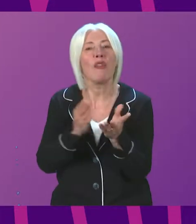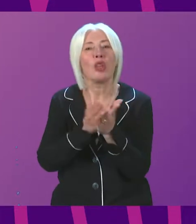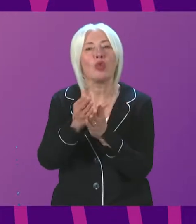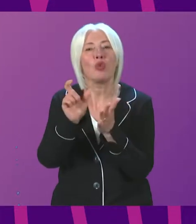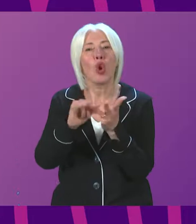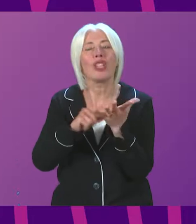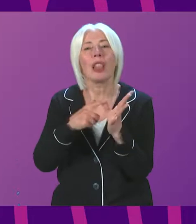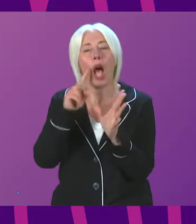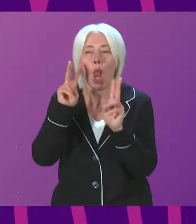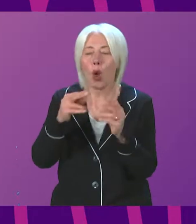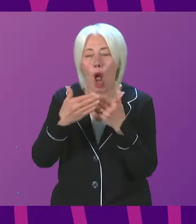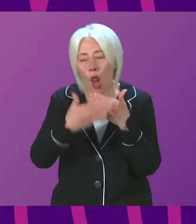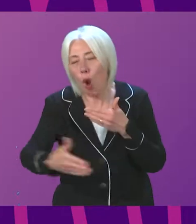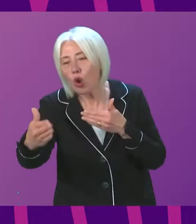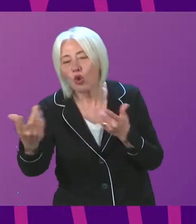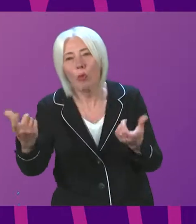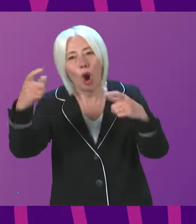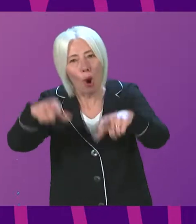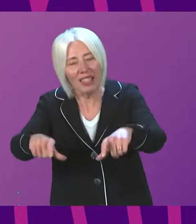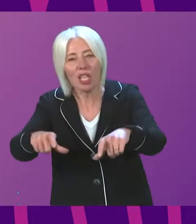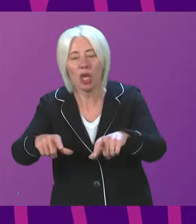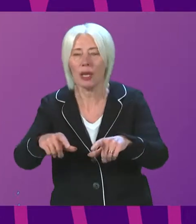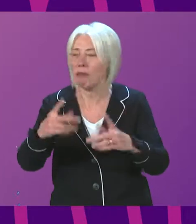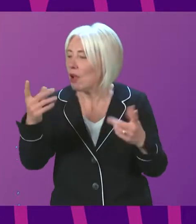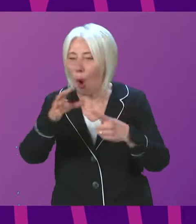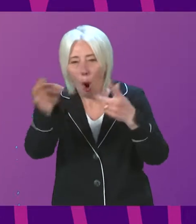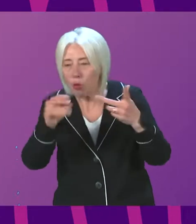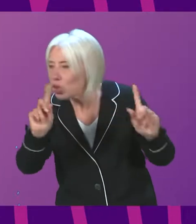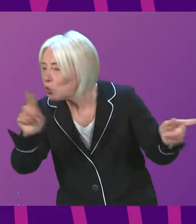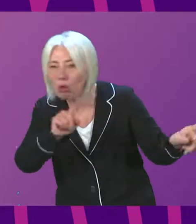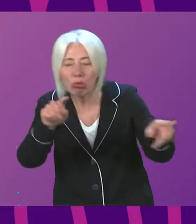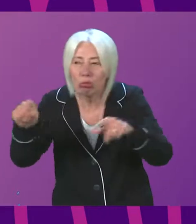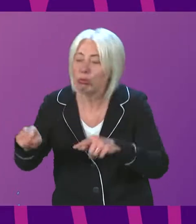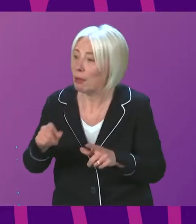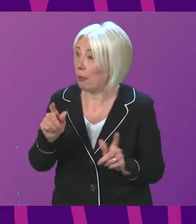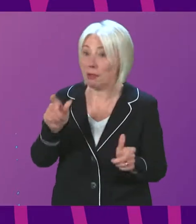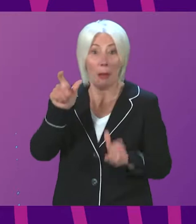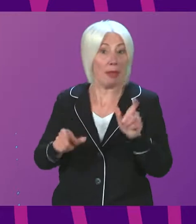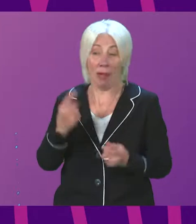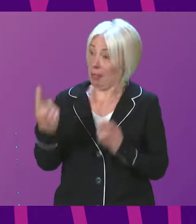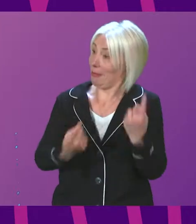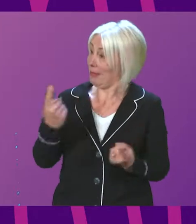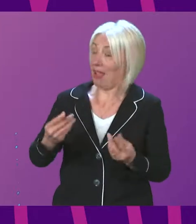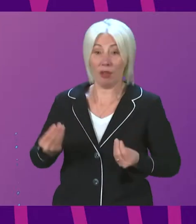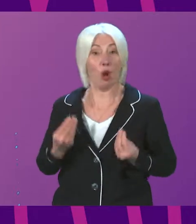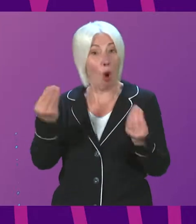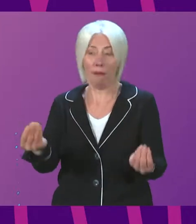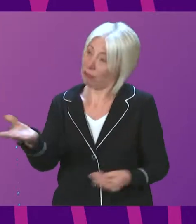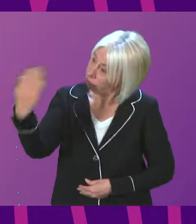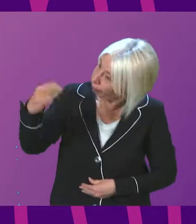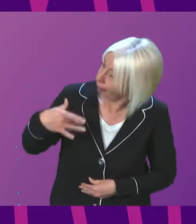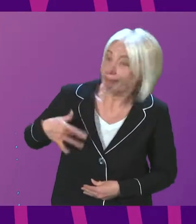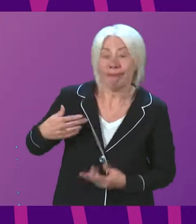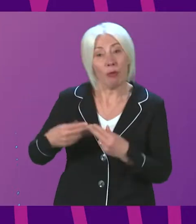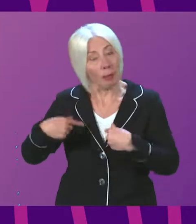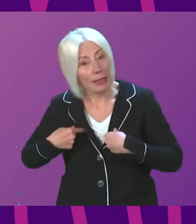find longer term accommodation using all options including the generous offers of accommodation that have been made by the public this